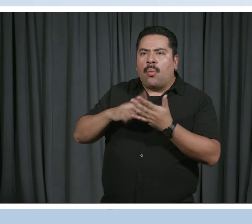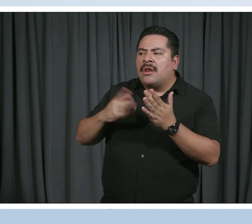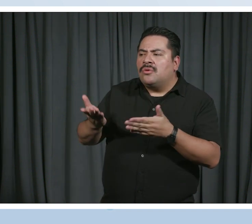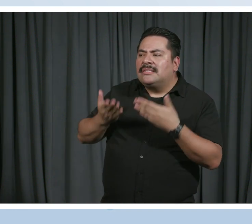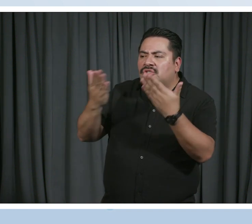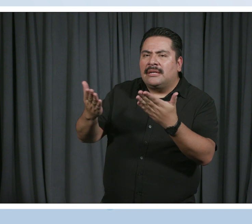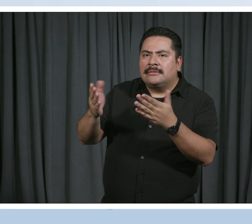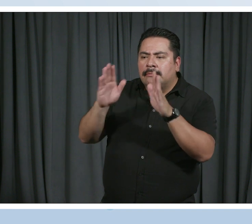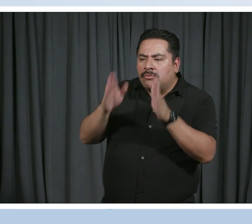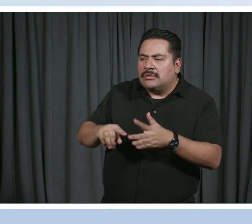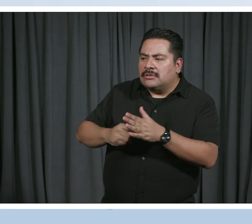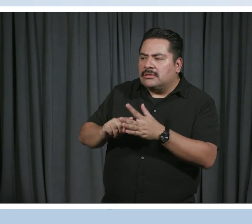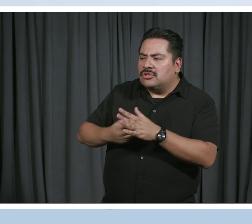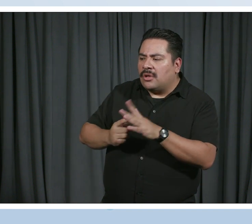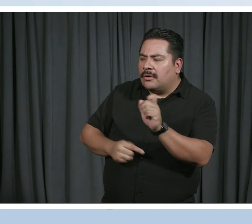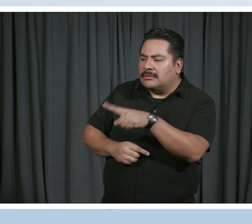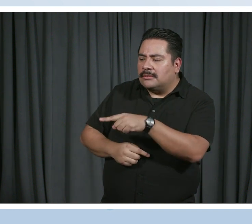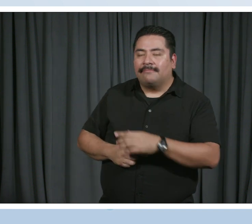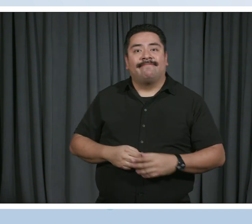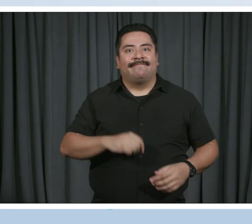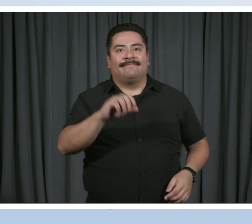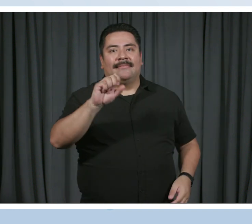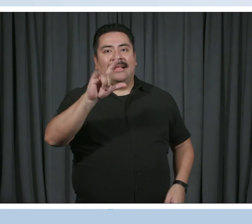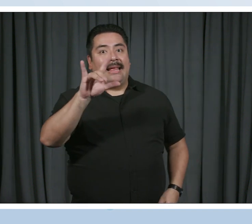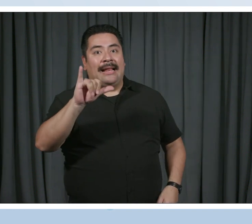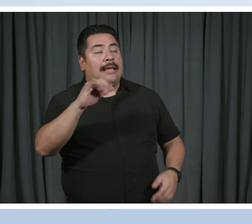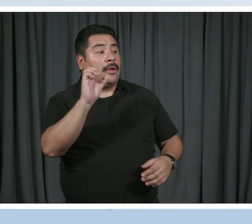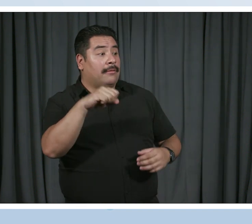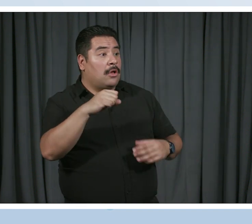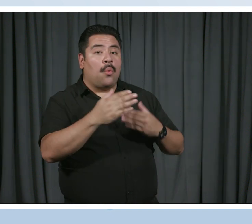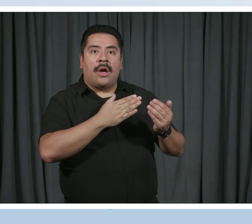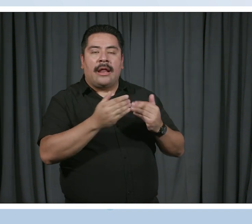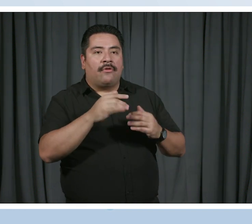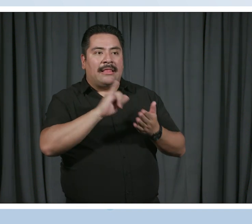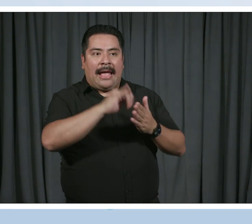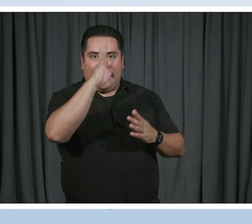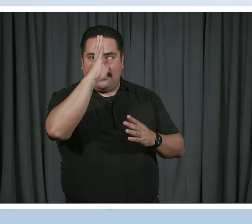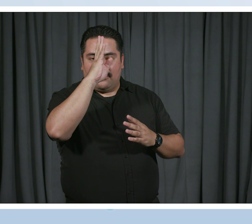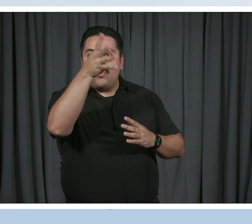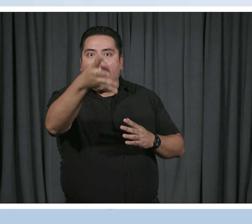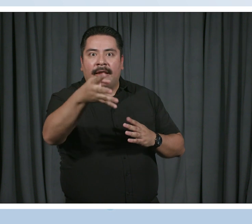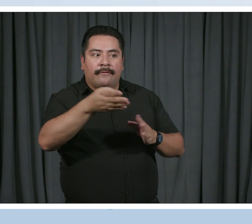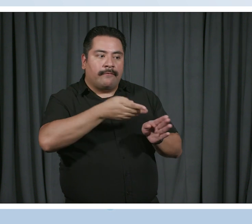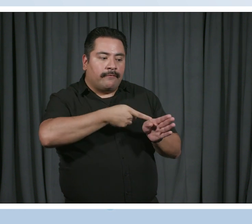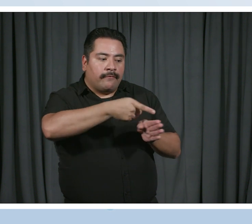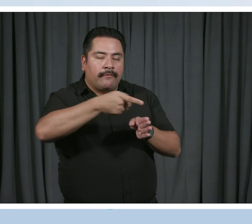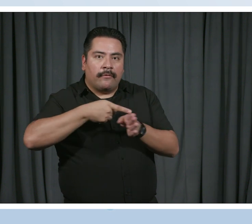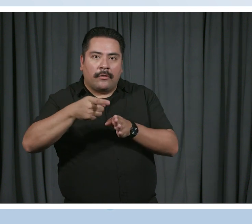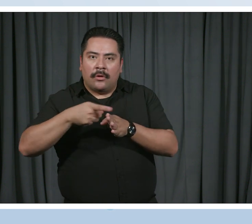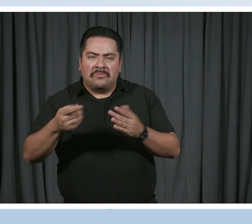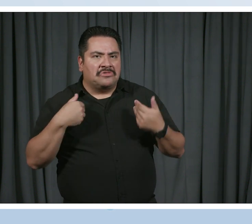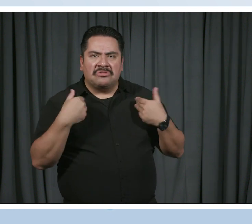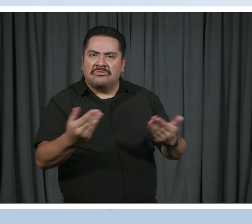suggest someone get started? Yeah. So whatever the creative outlet that you feel drawn to, just start. Particularly, I felt this in college